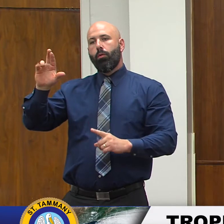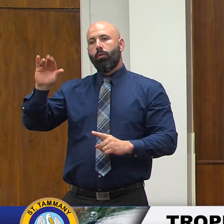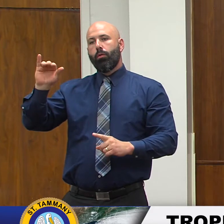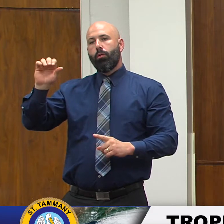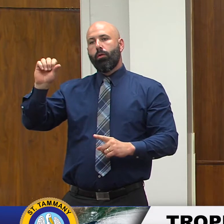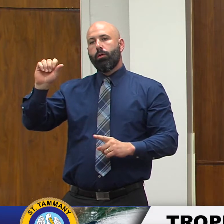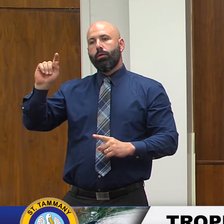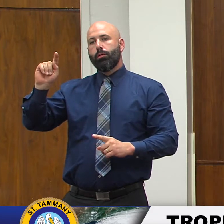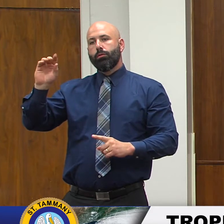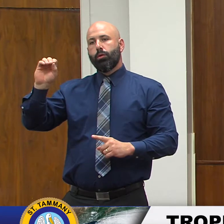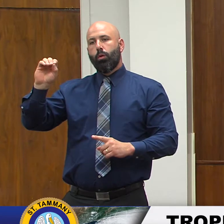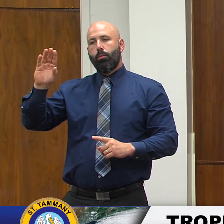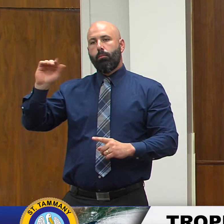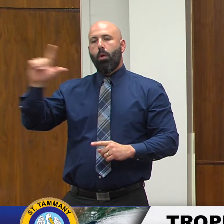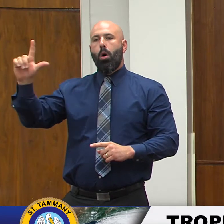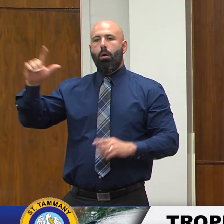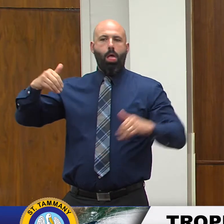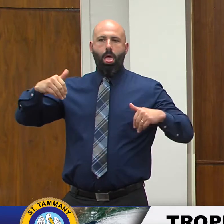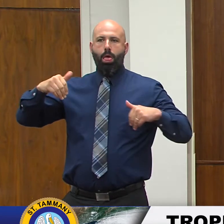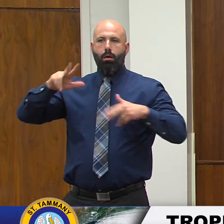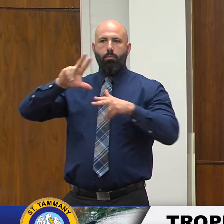thank you